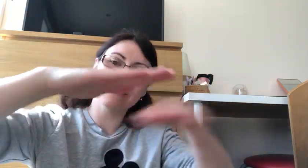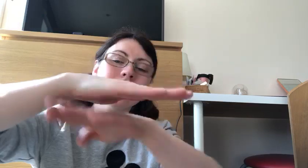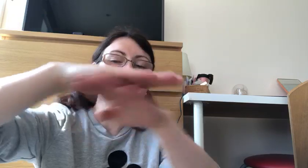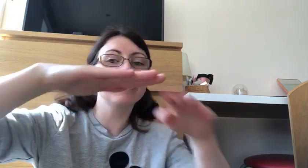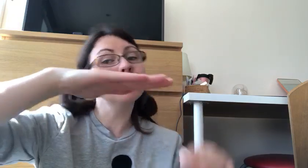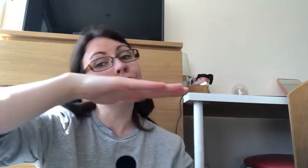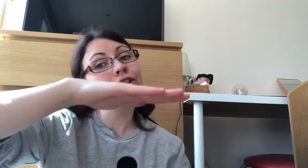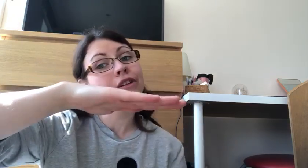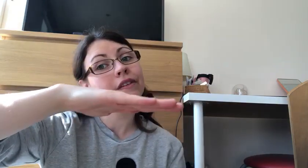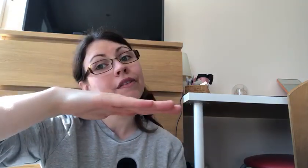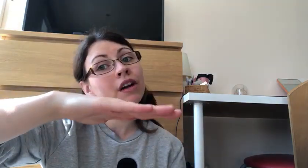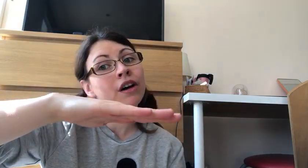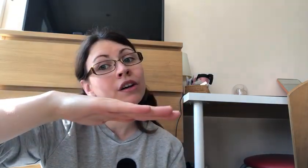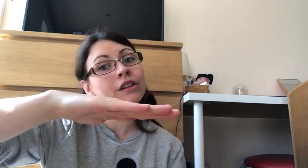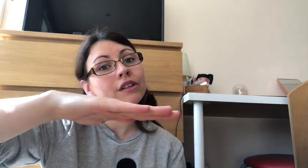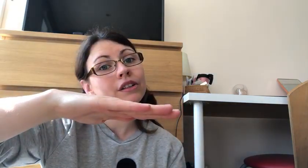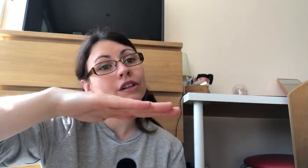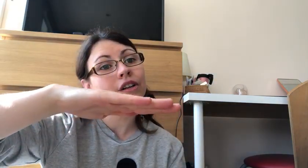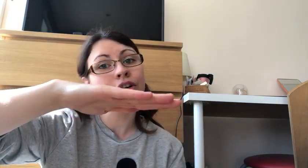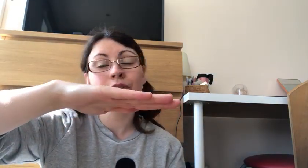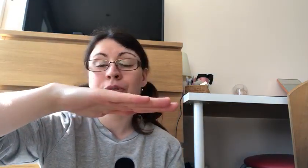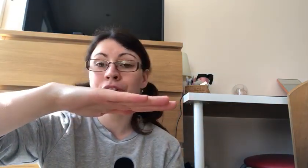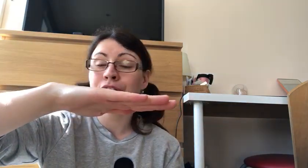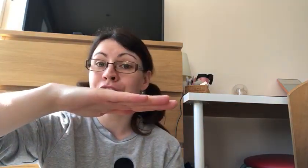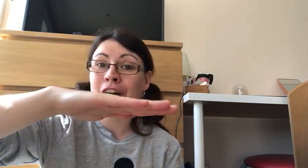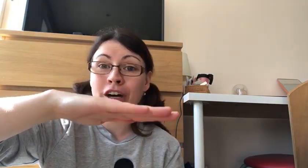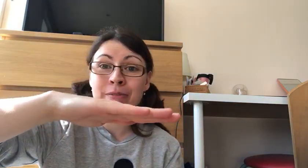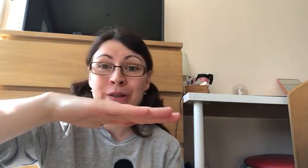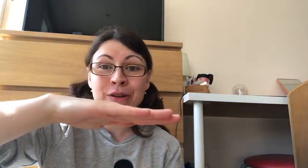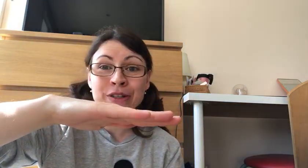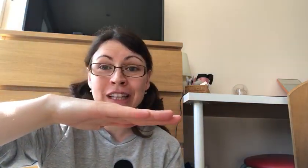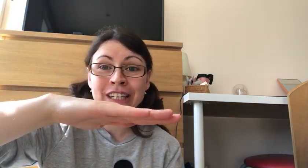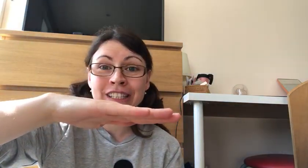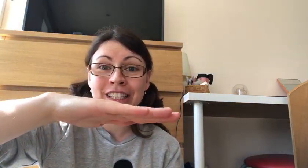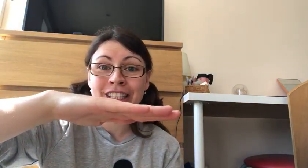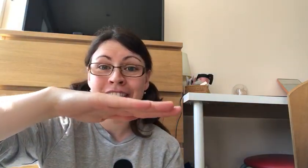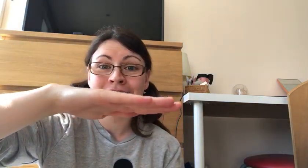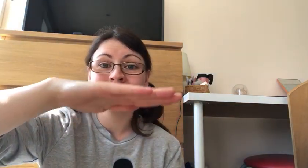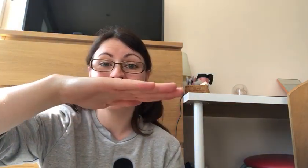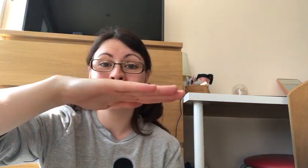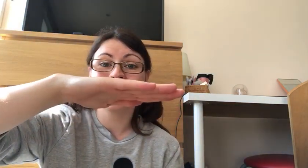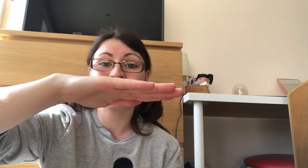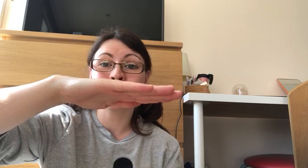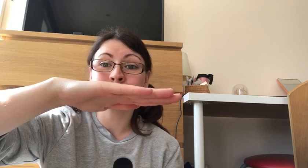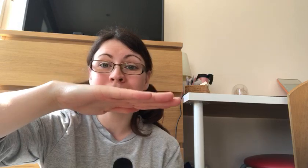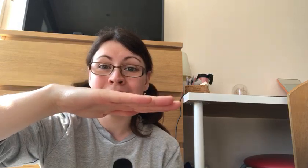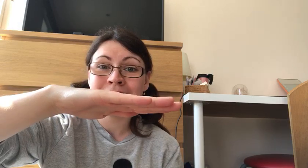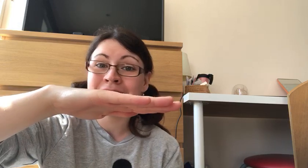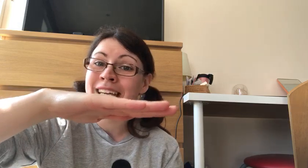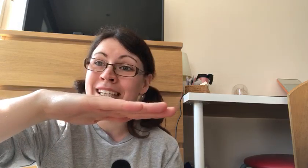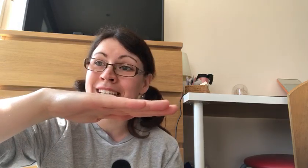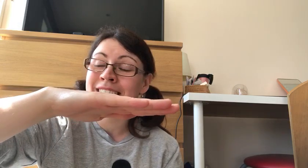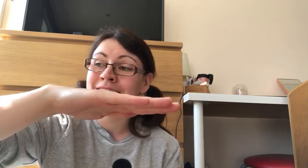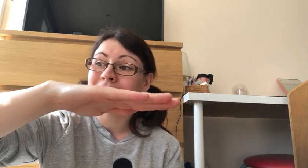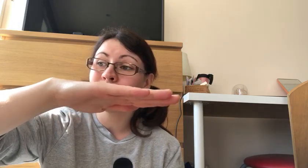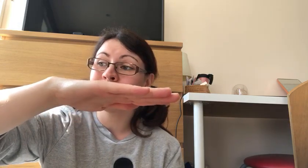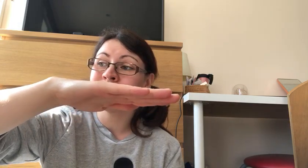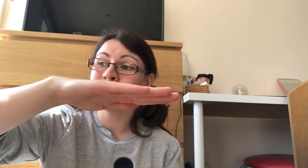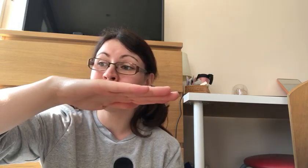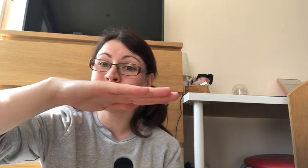and flat when you put it on the floor or you put it on your carpet when you're learning okay where you're playing when you're maybe